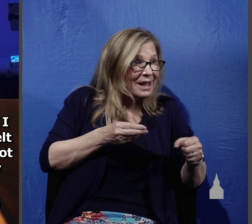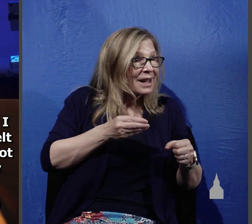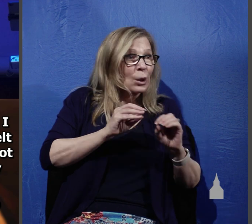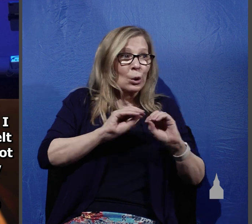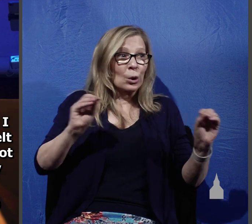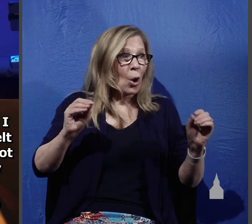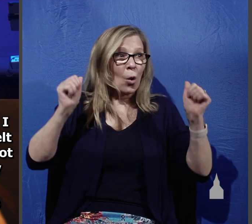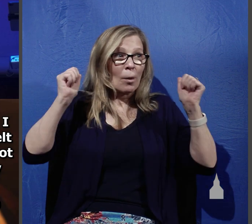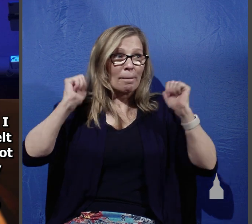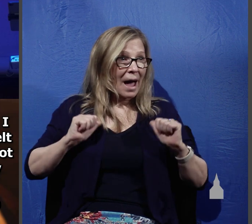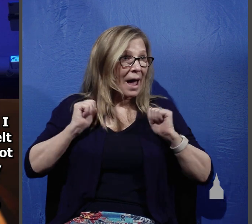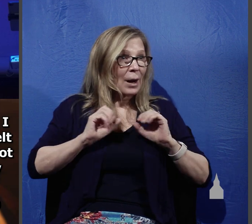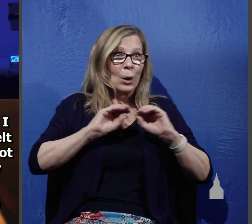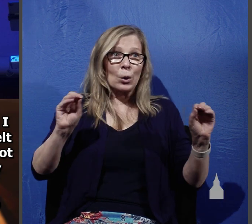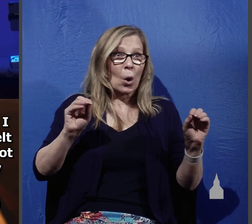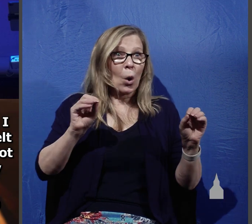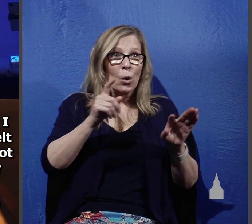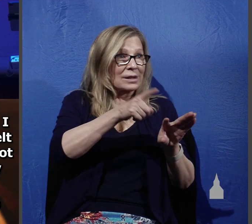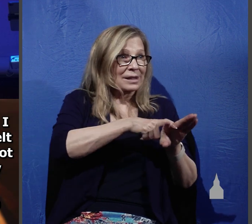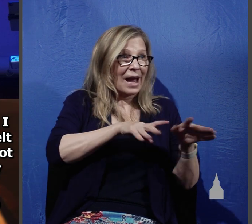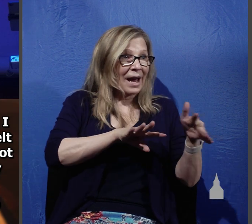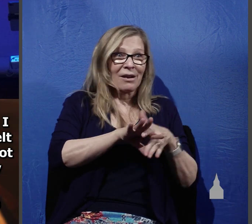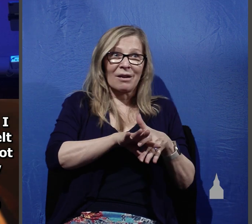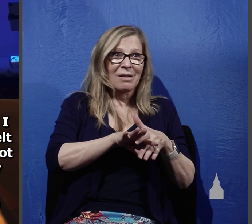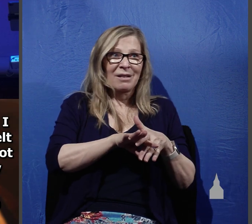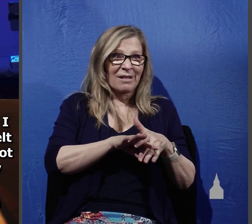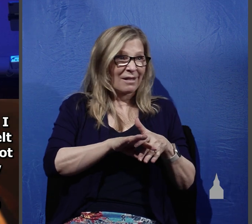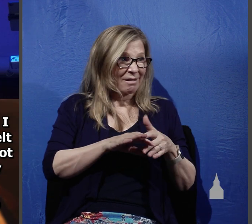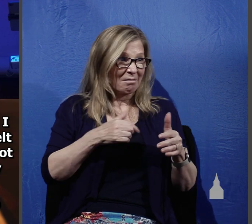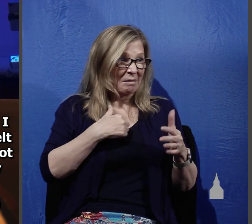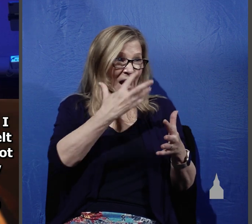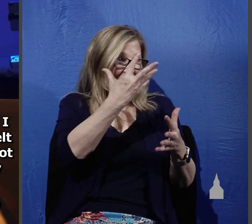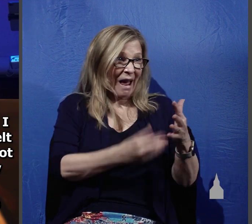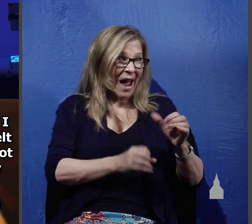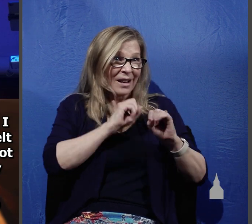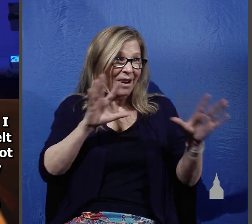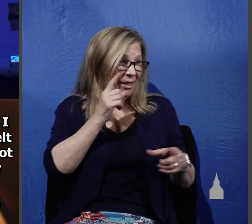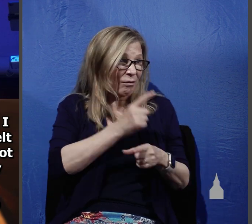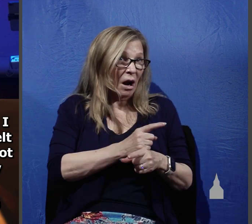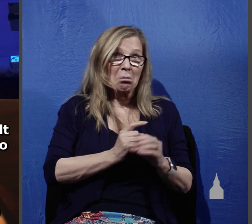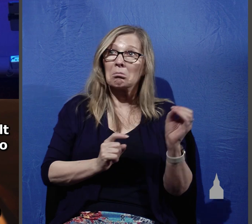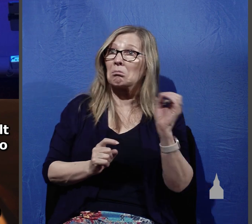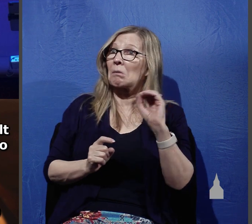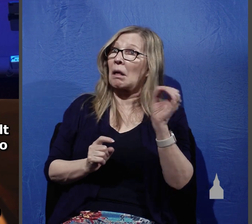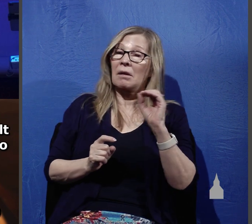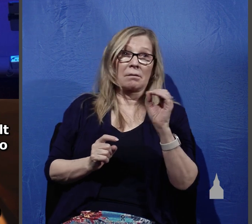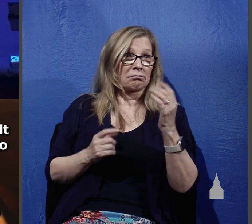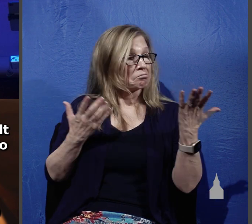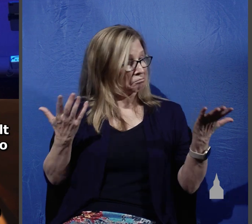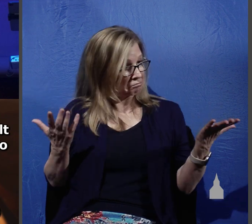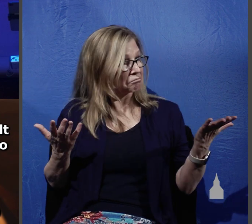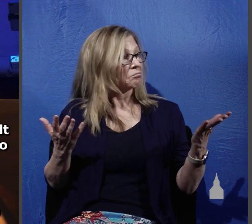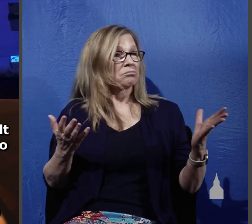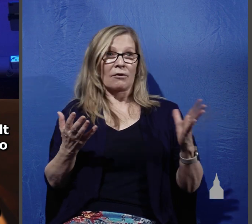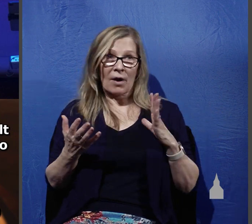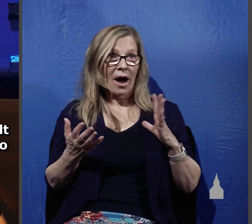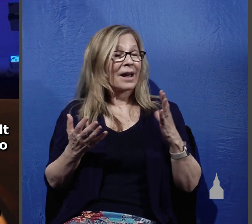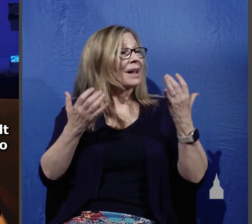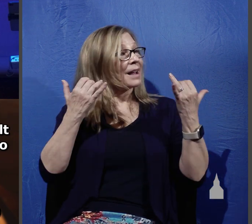you did not lack anything did you they said no nothing and he said to them but now whoever has a